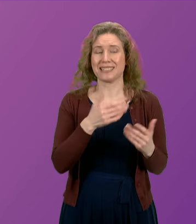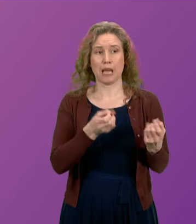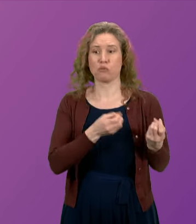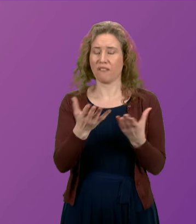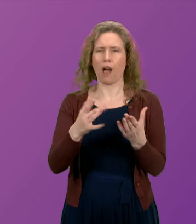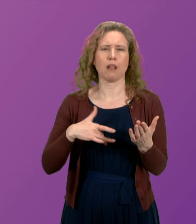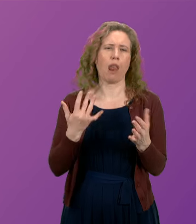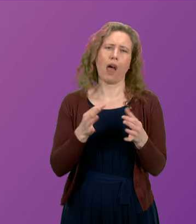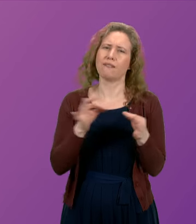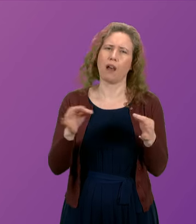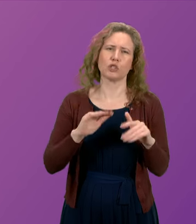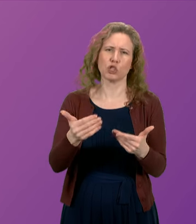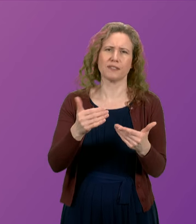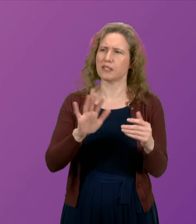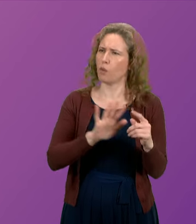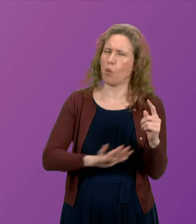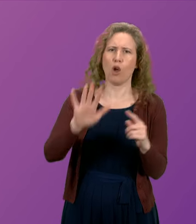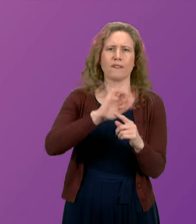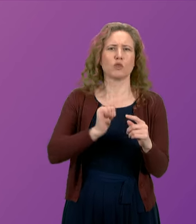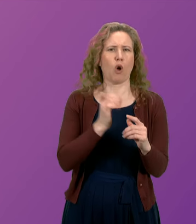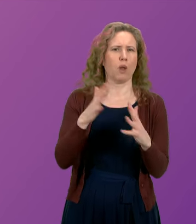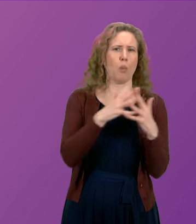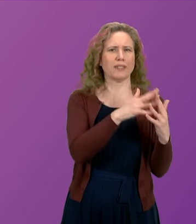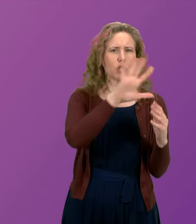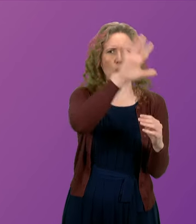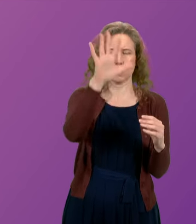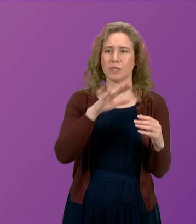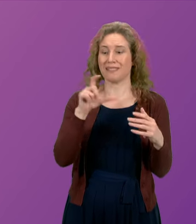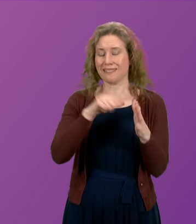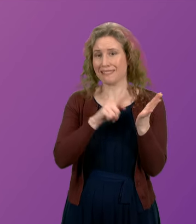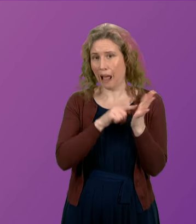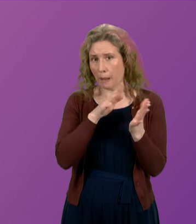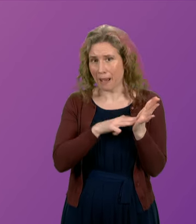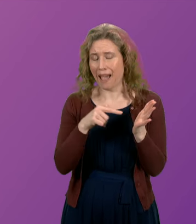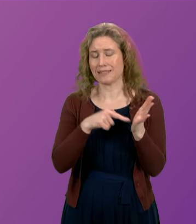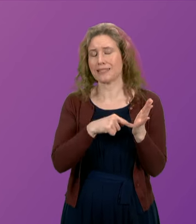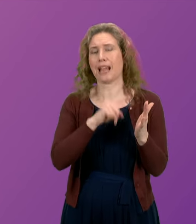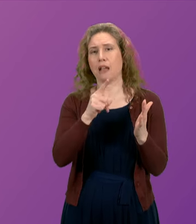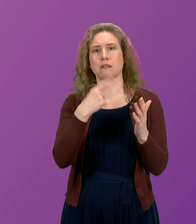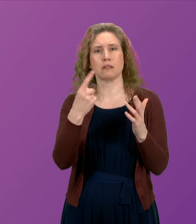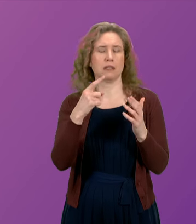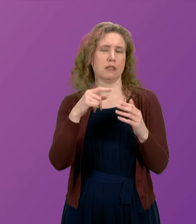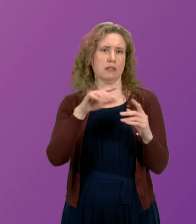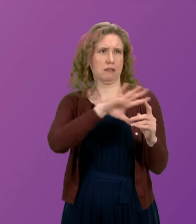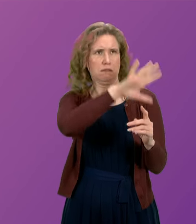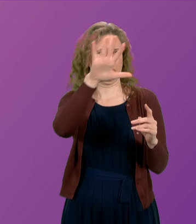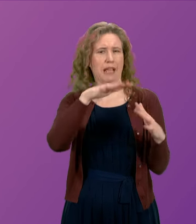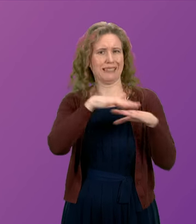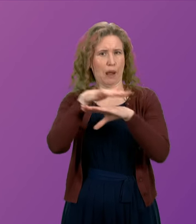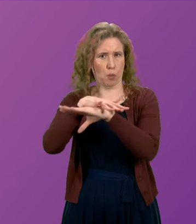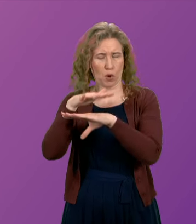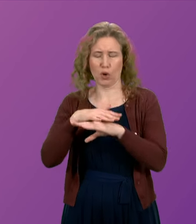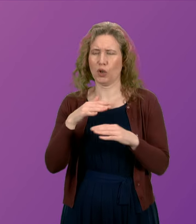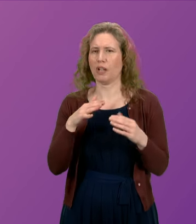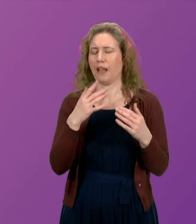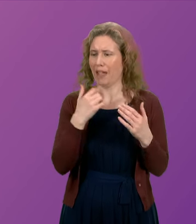communities across the west coast CalMAC are a key part of the maritime framework in these areas and are regularly tasked to support maritime